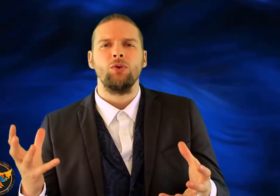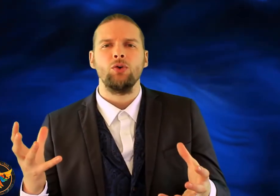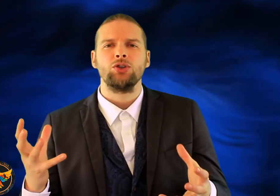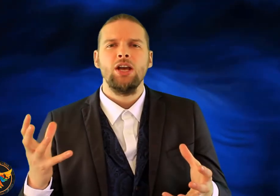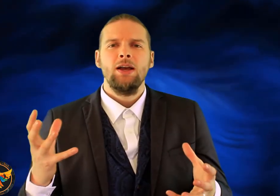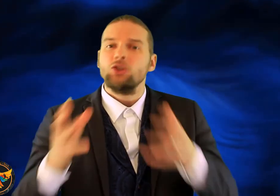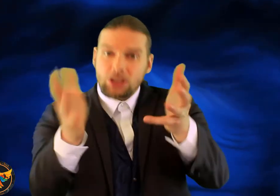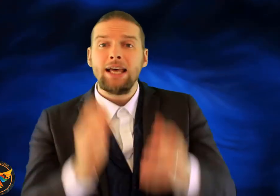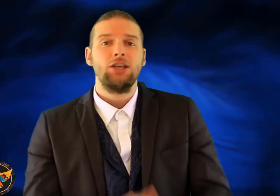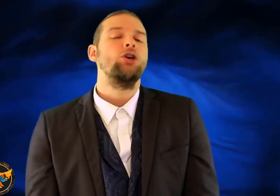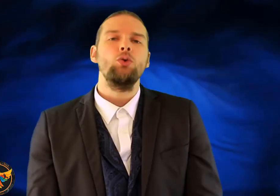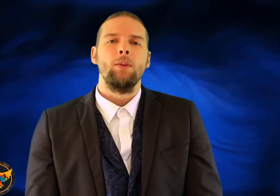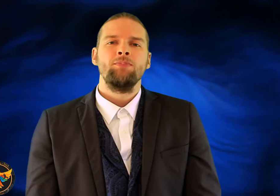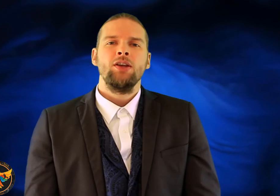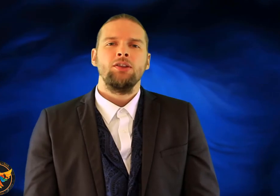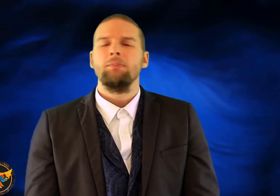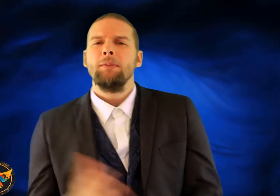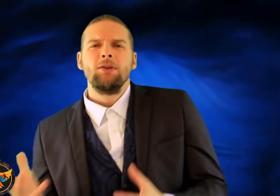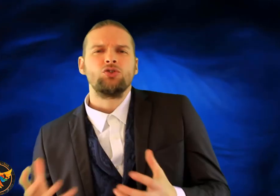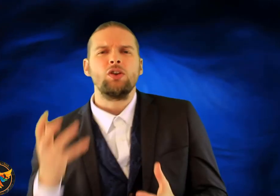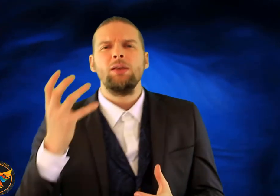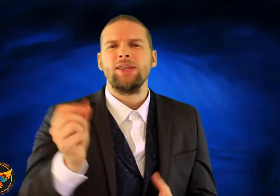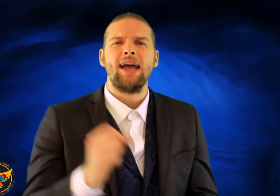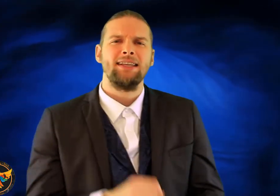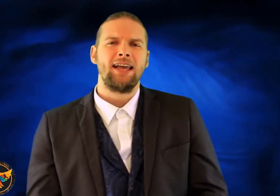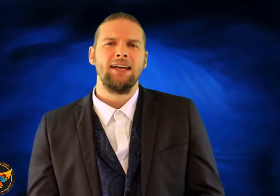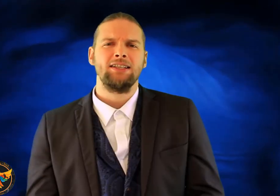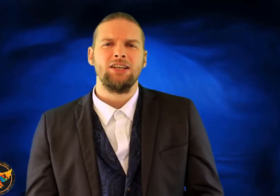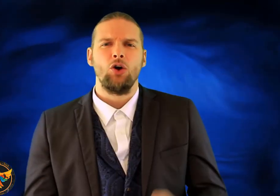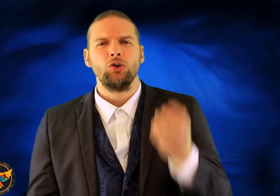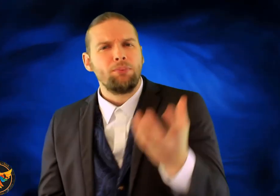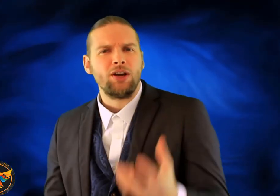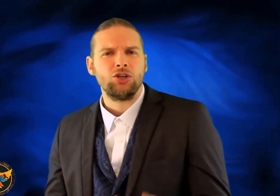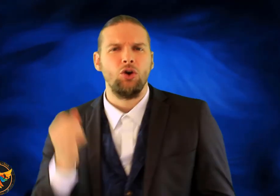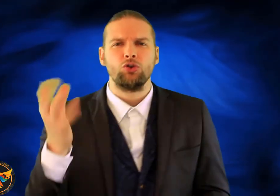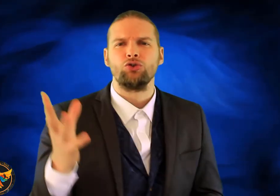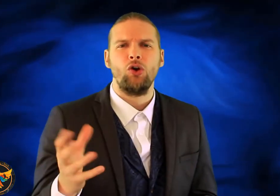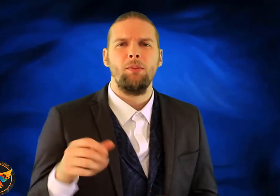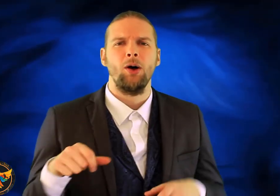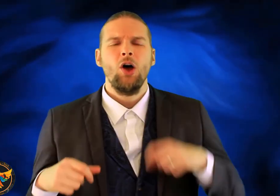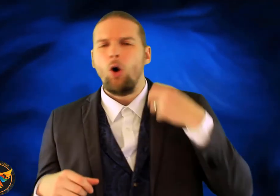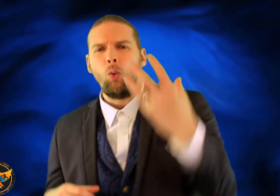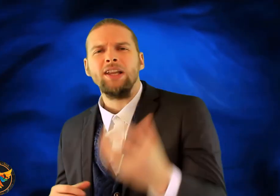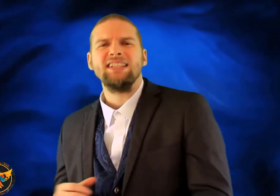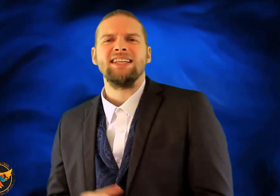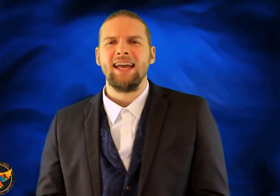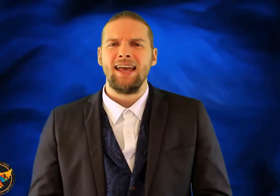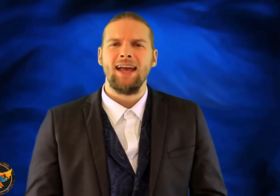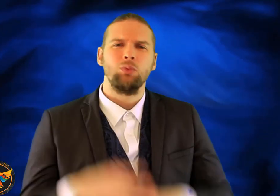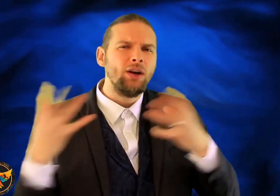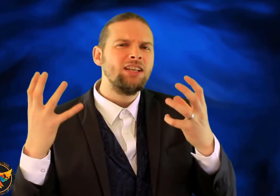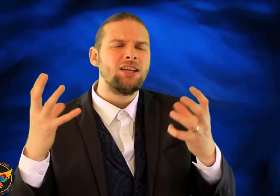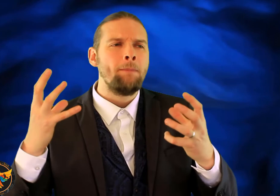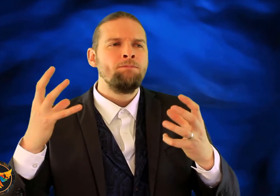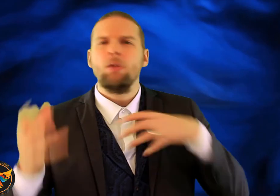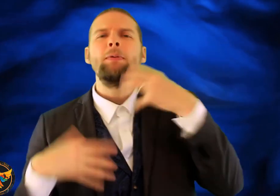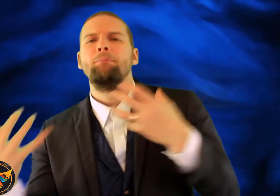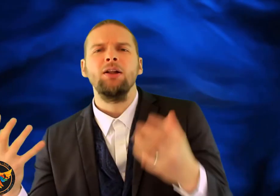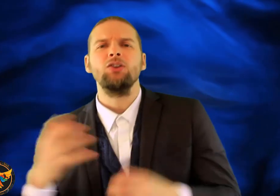folks just like you that maybe are struggling with anxiety or depression or trauma or wanting to get ahead, wanting to maybe build